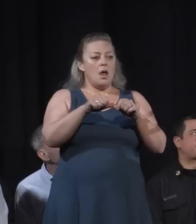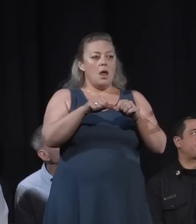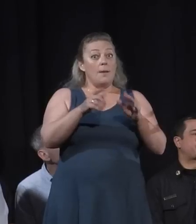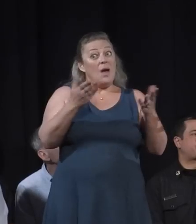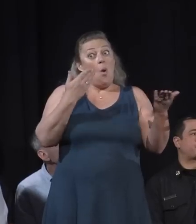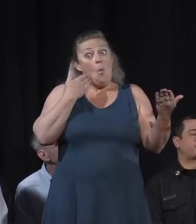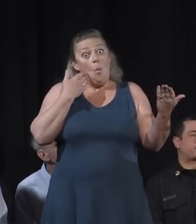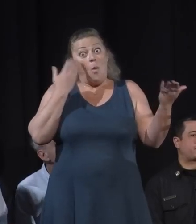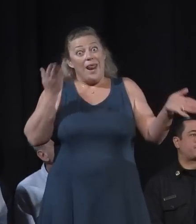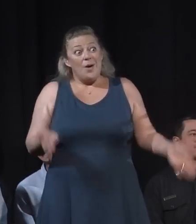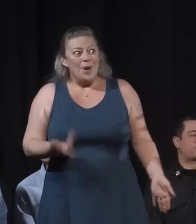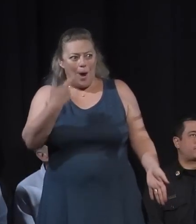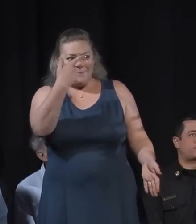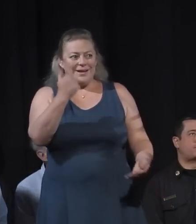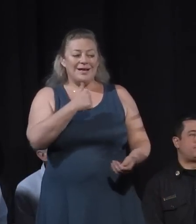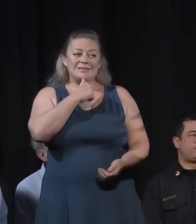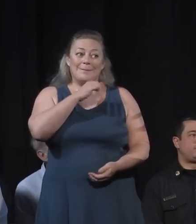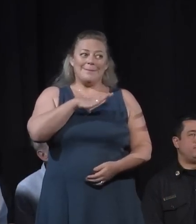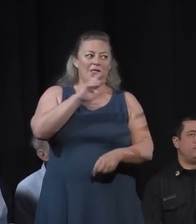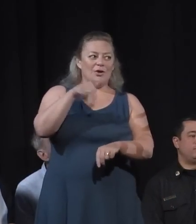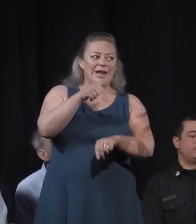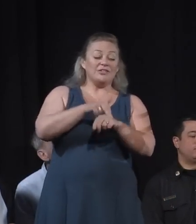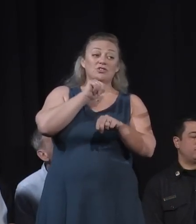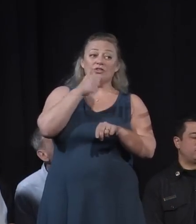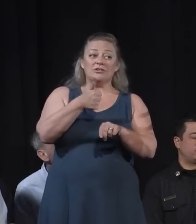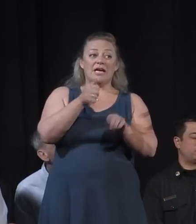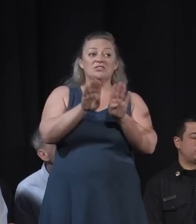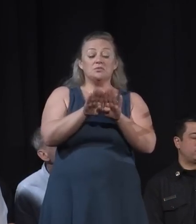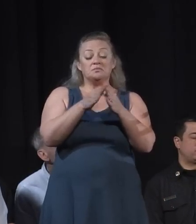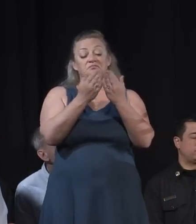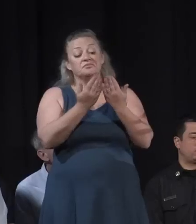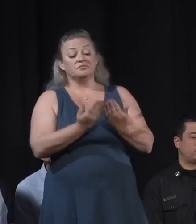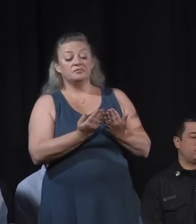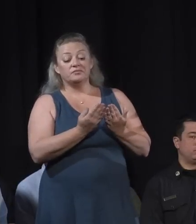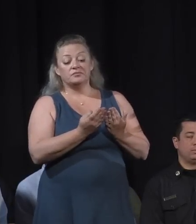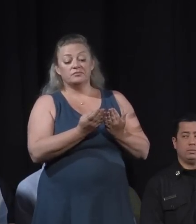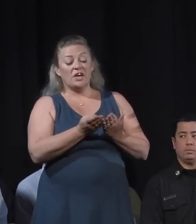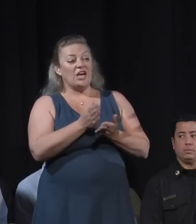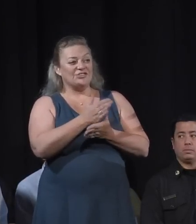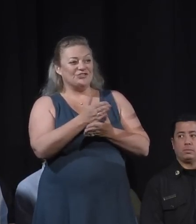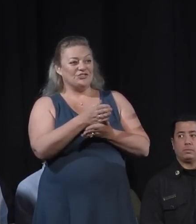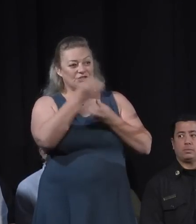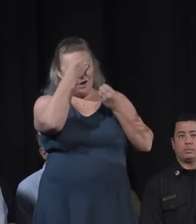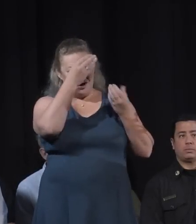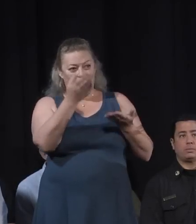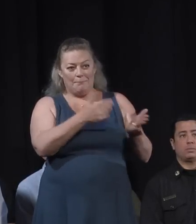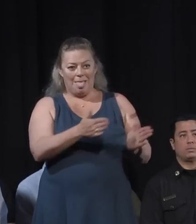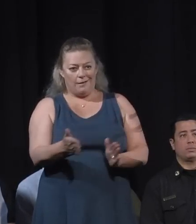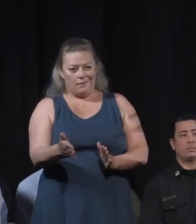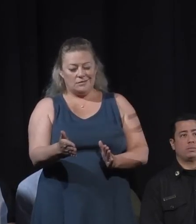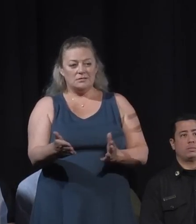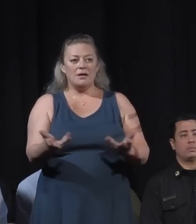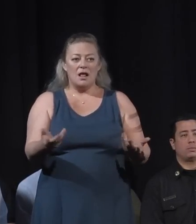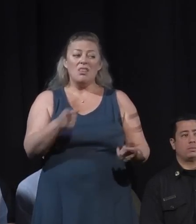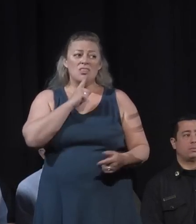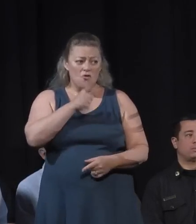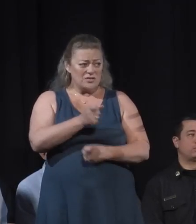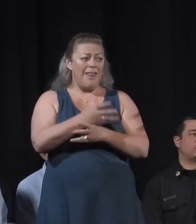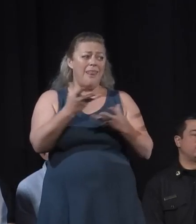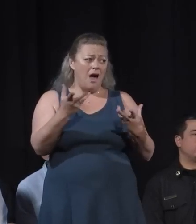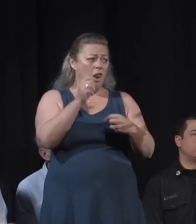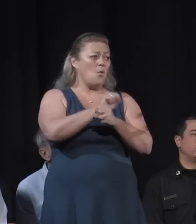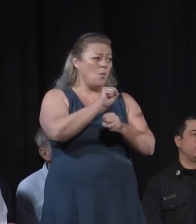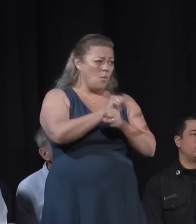playbook with us. But to the extent that we are done with the actual immediacy of this fire, there is a lot of work to be done